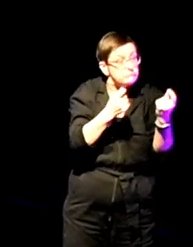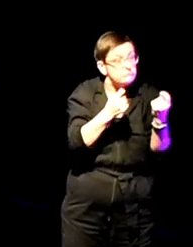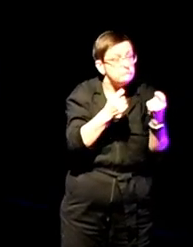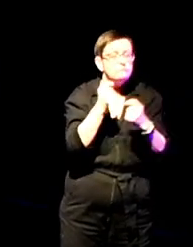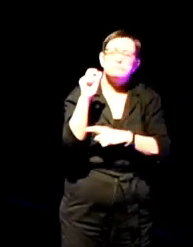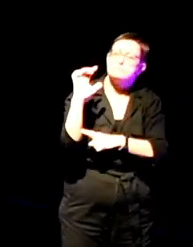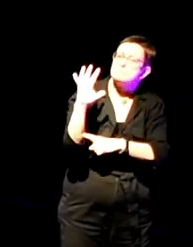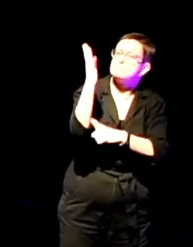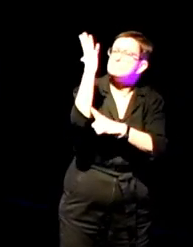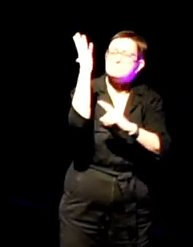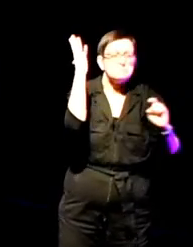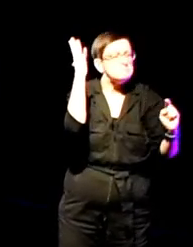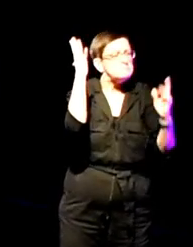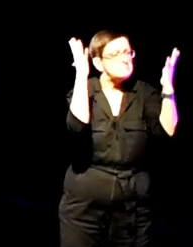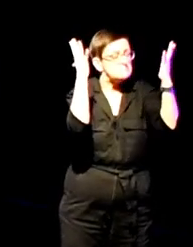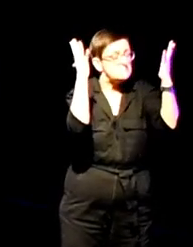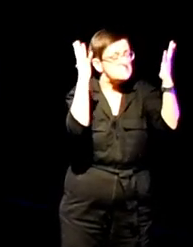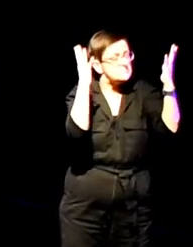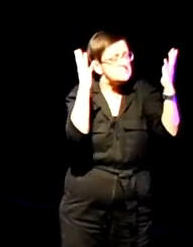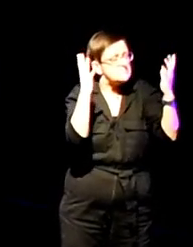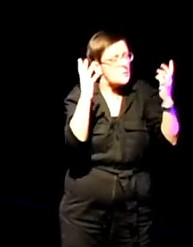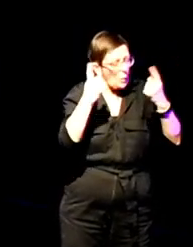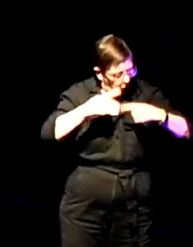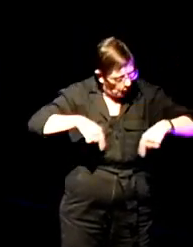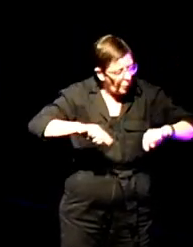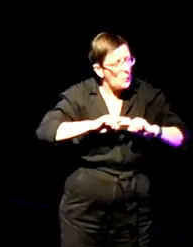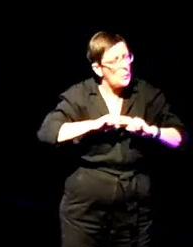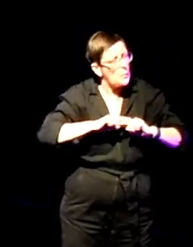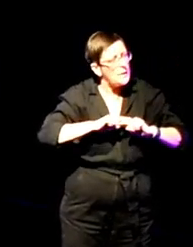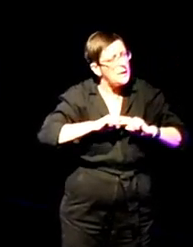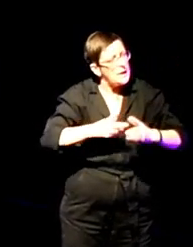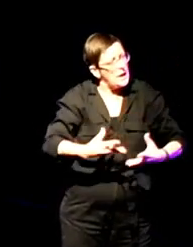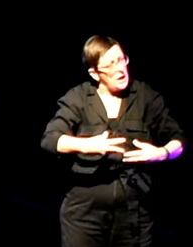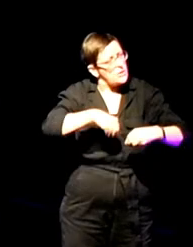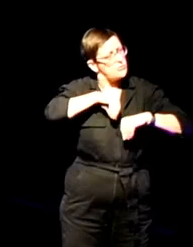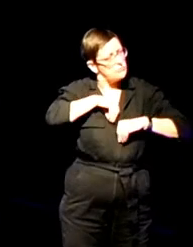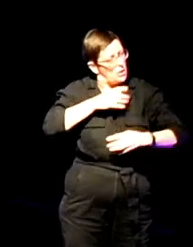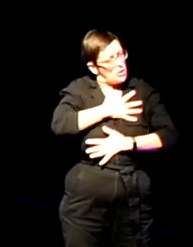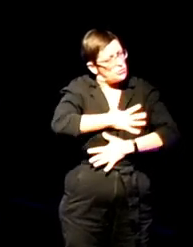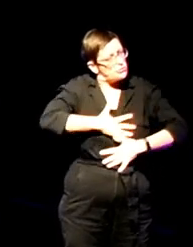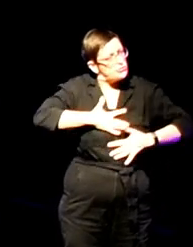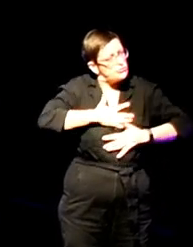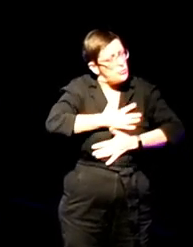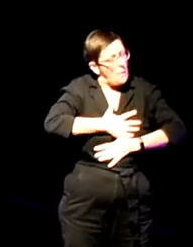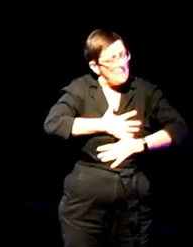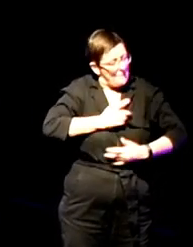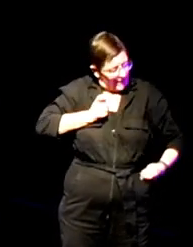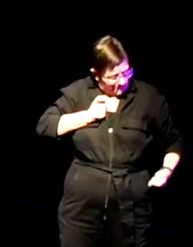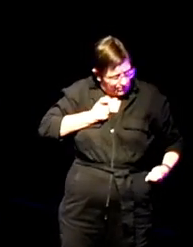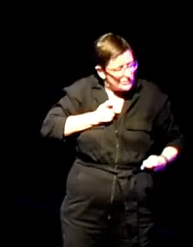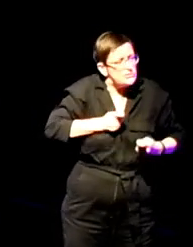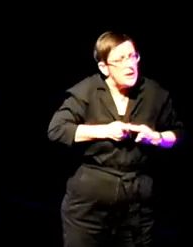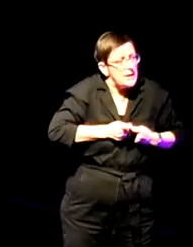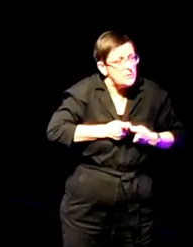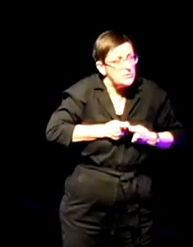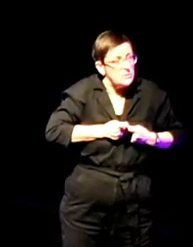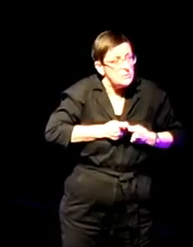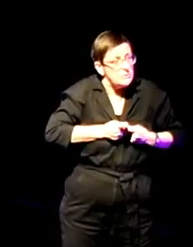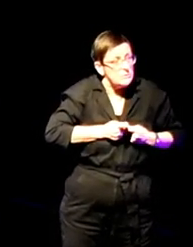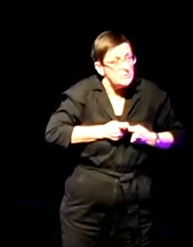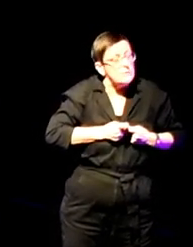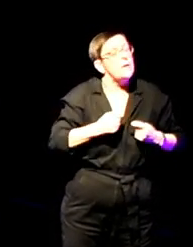strangely. And yet we grow. Trauma changes our genetic sequence. I am